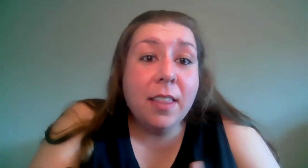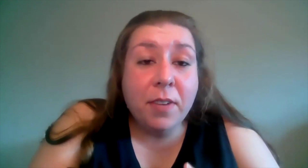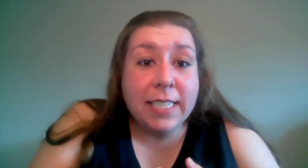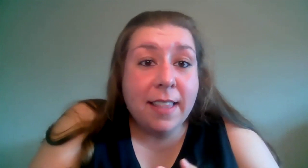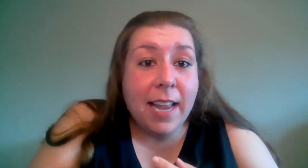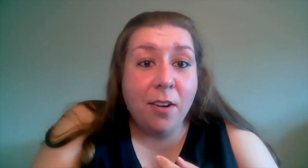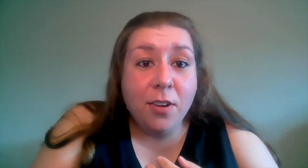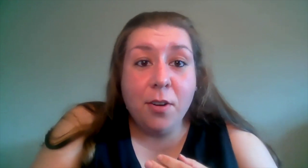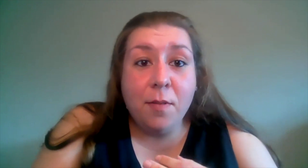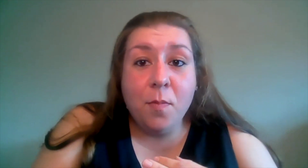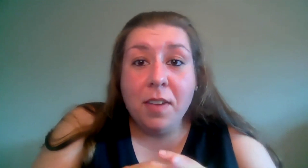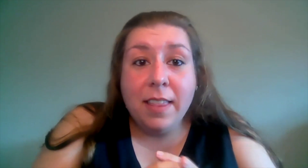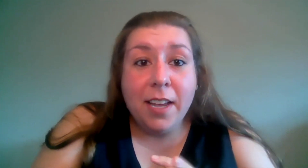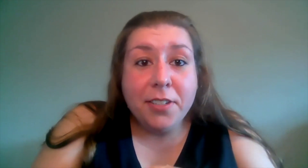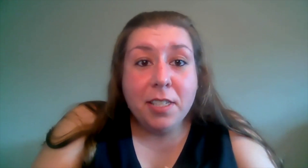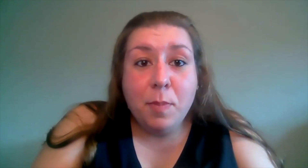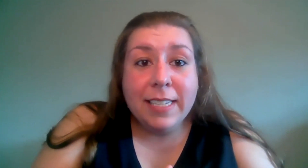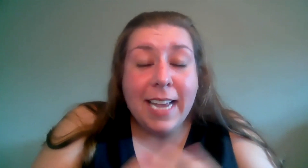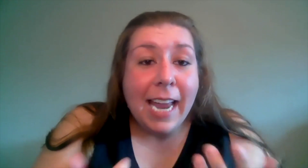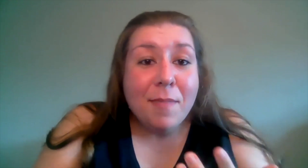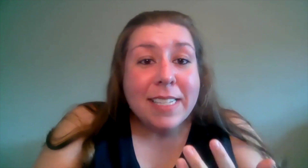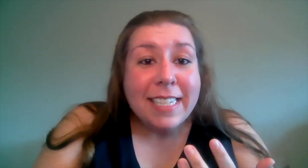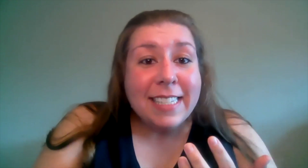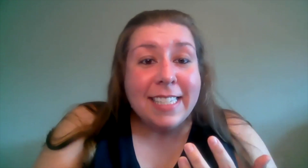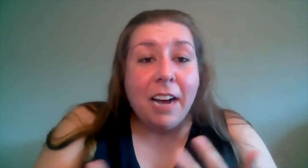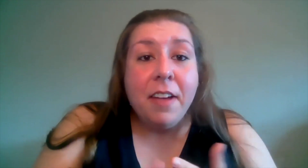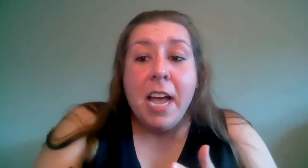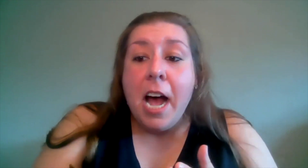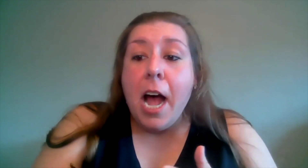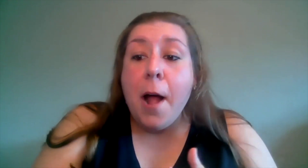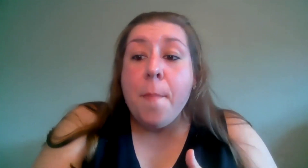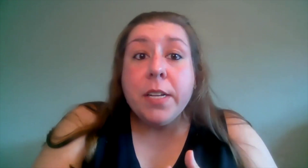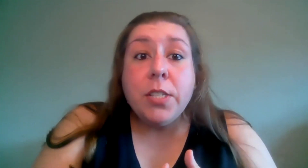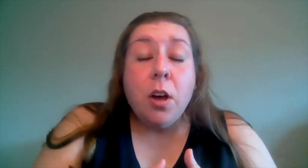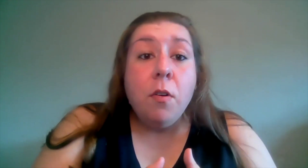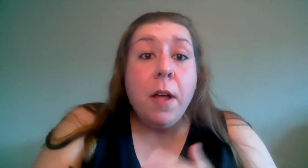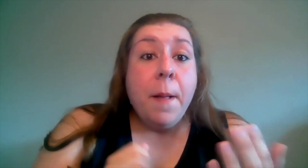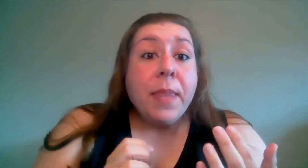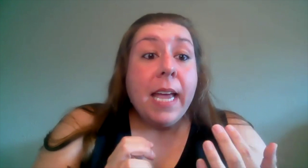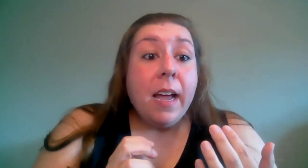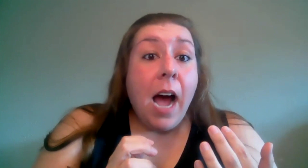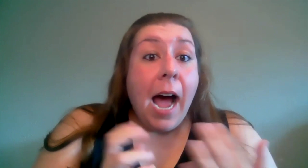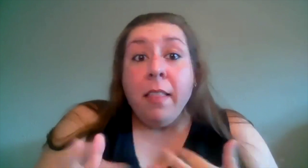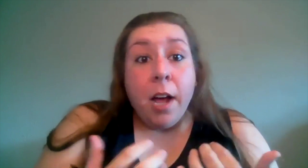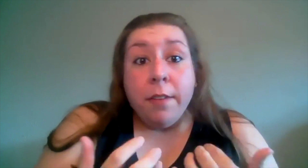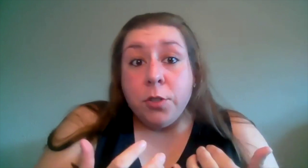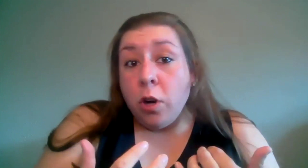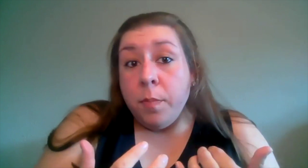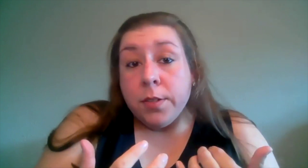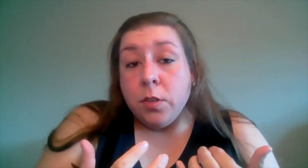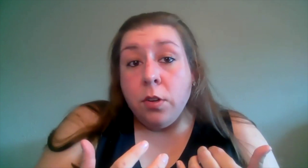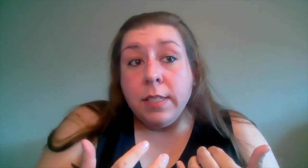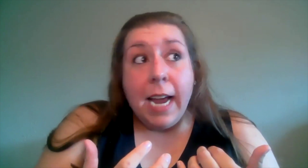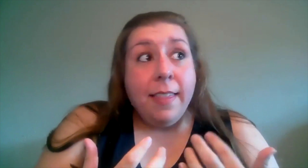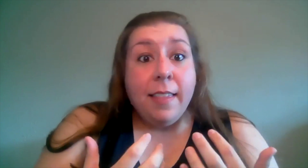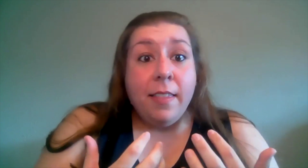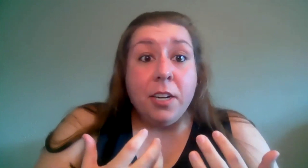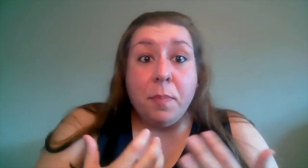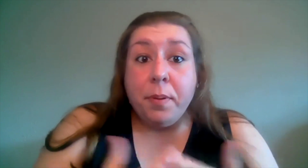the reason that i don't go to movie theaters is because i hate missing stuff um so i love short musicals i think that there's a